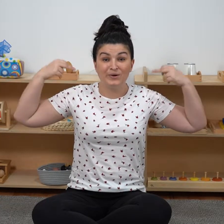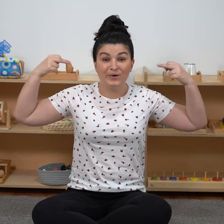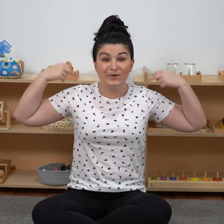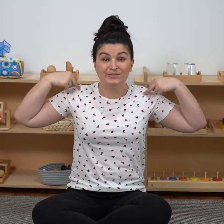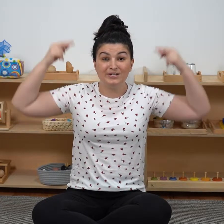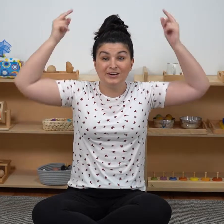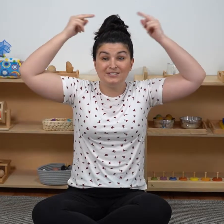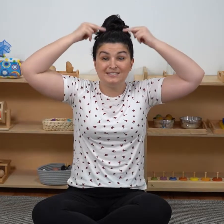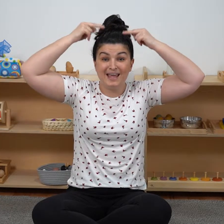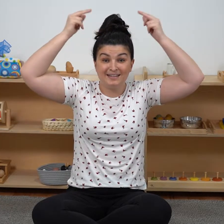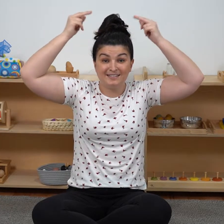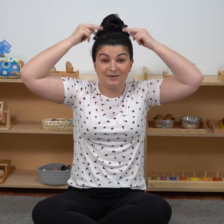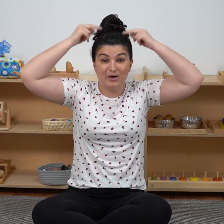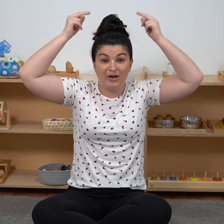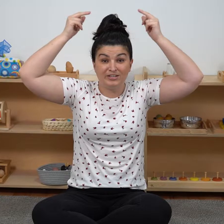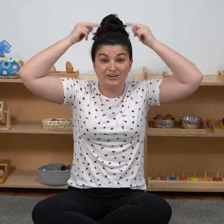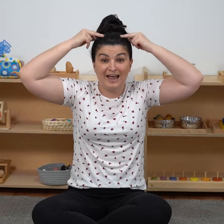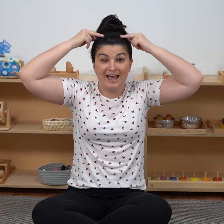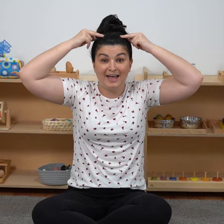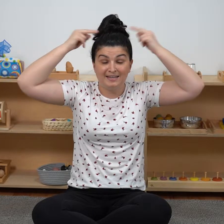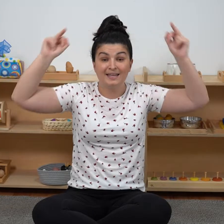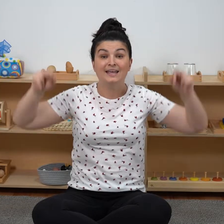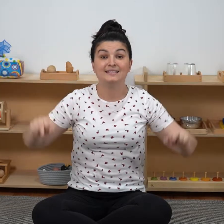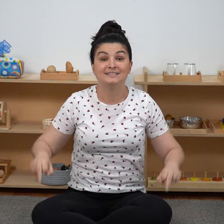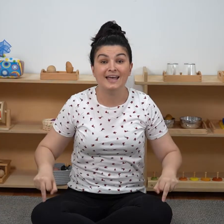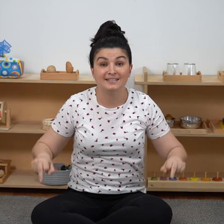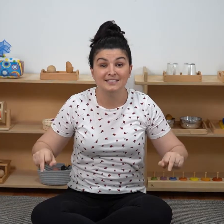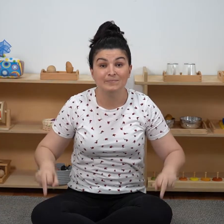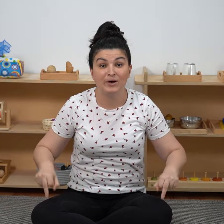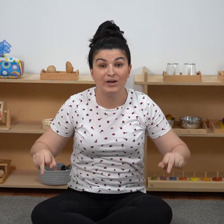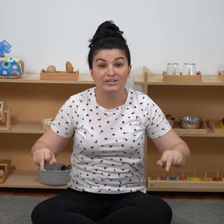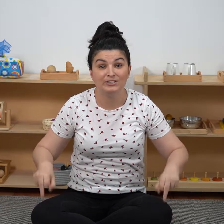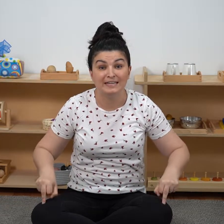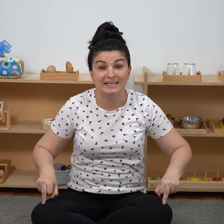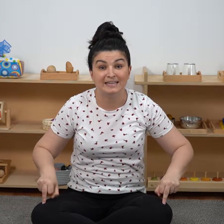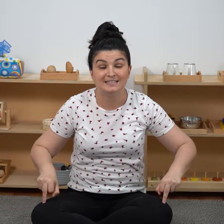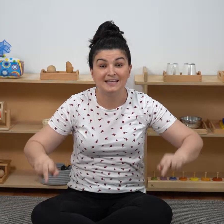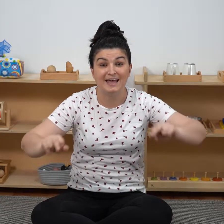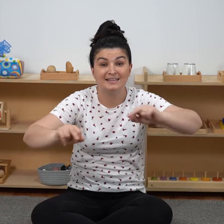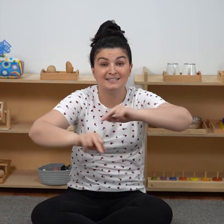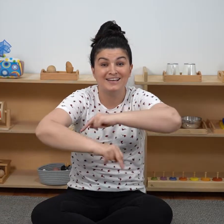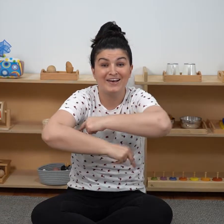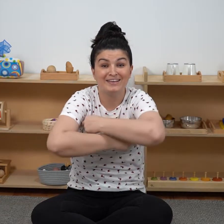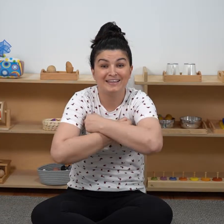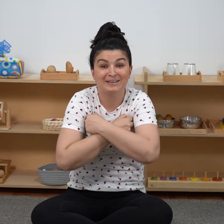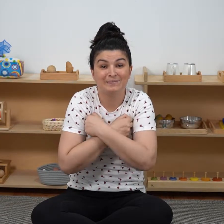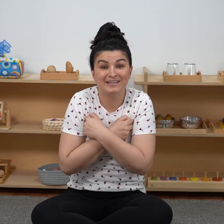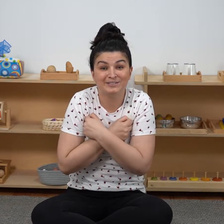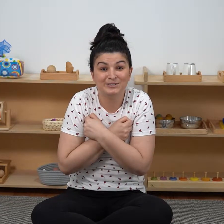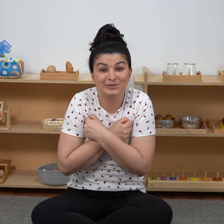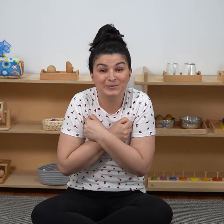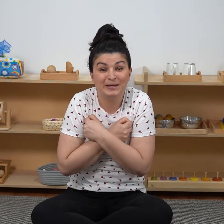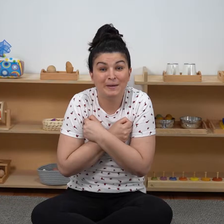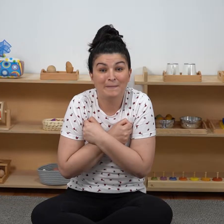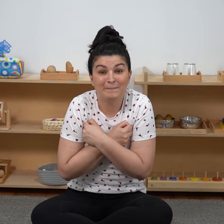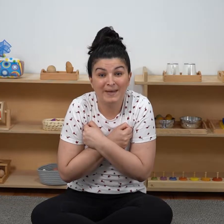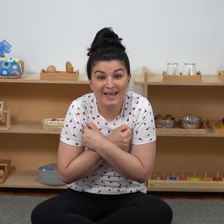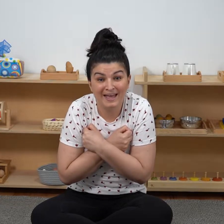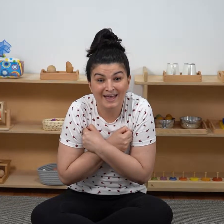shoulders, dance him on your head, dance him on your knees and tuck him into bed.